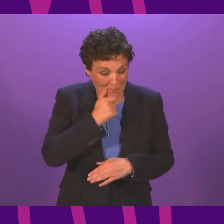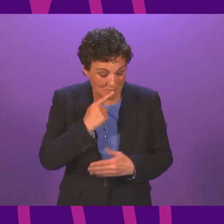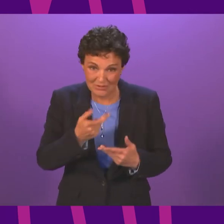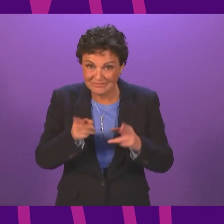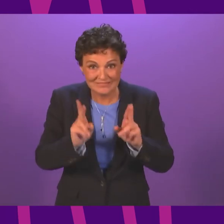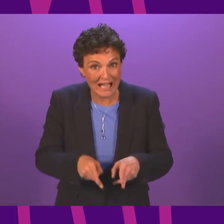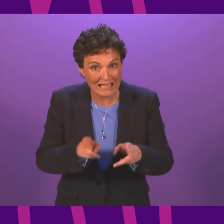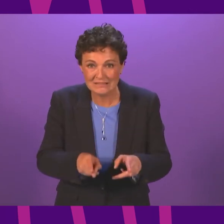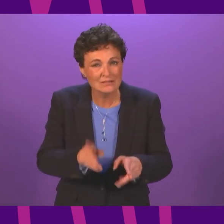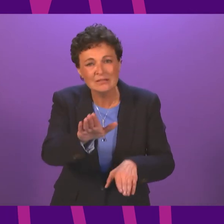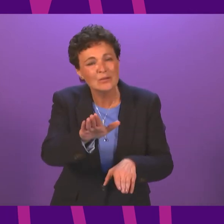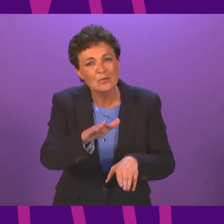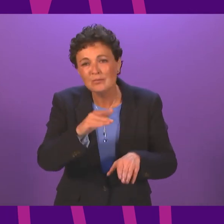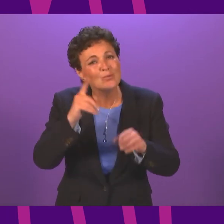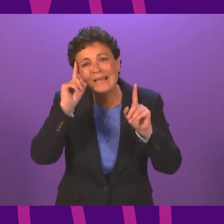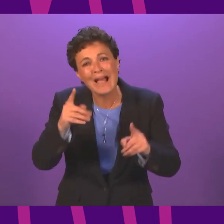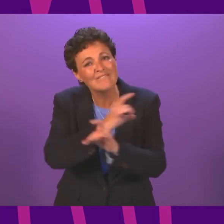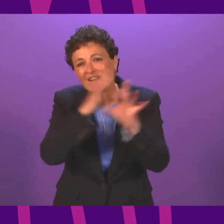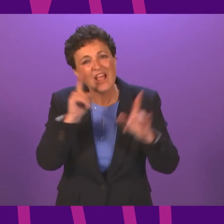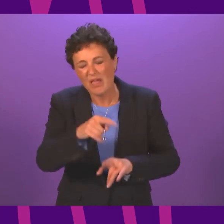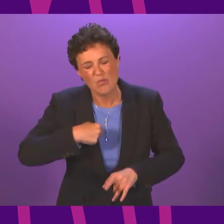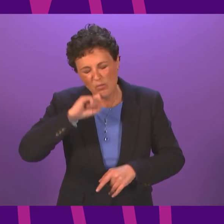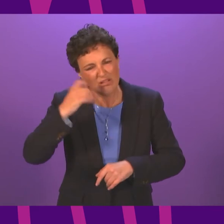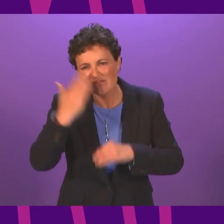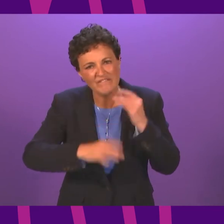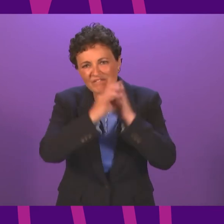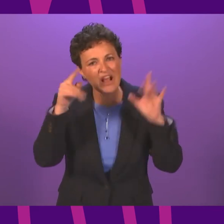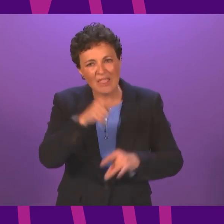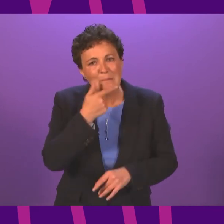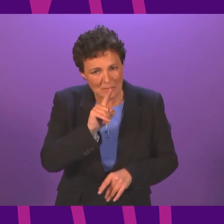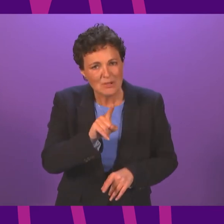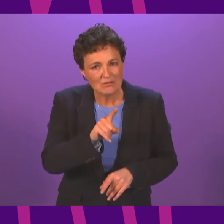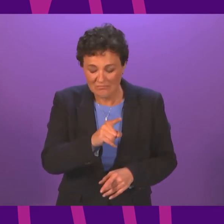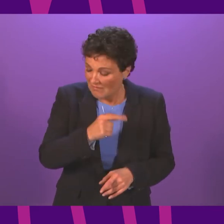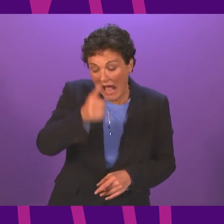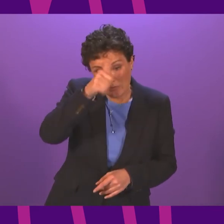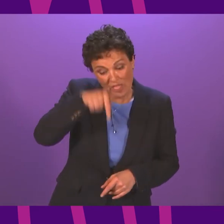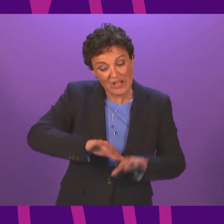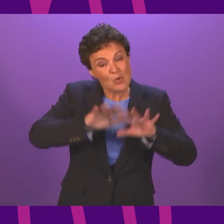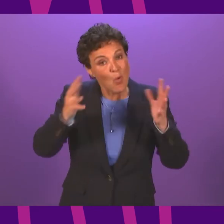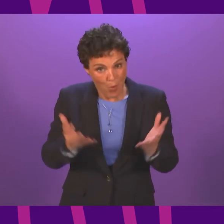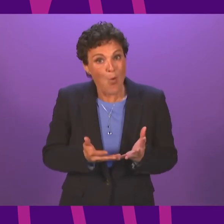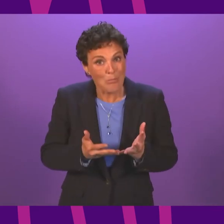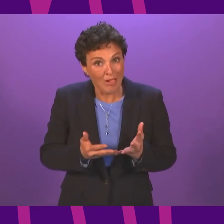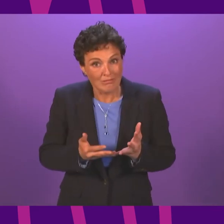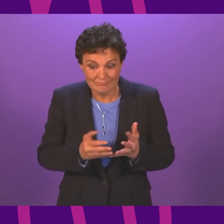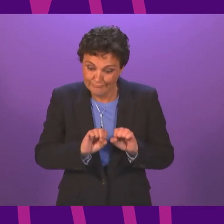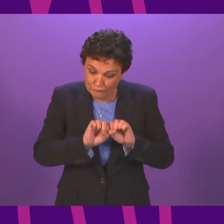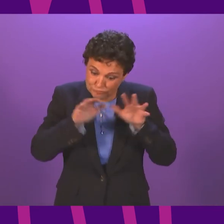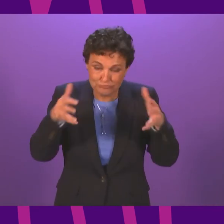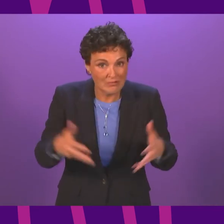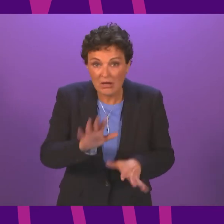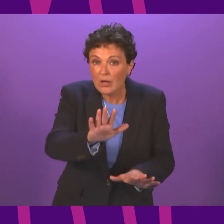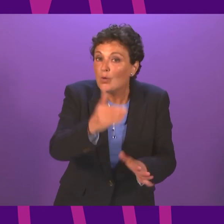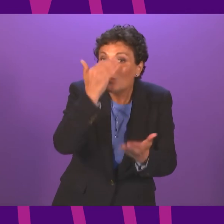must never be forgotten. They will never be forgotten. And in a global pandemic, we can't be certain that there won't be